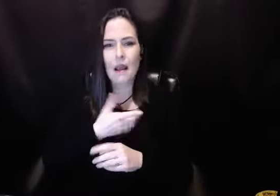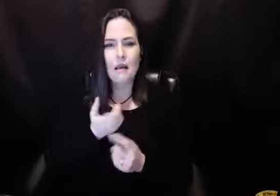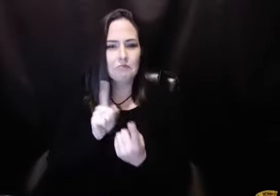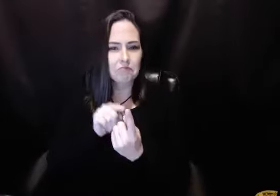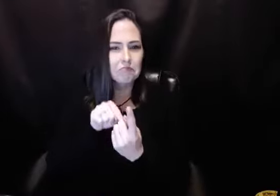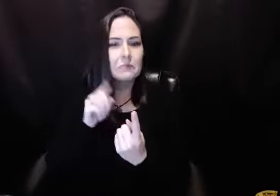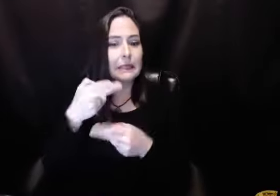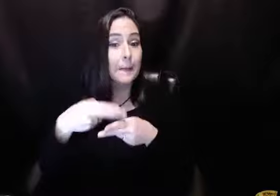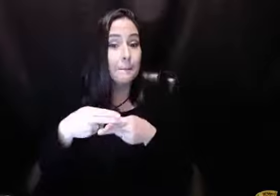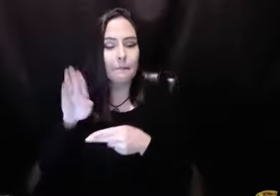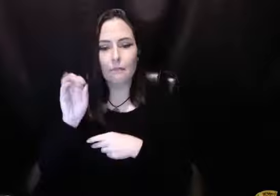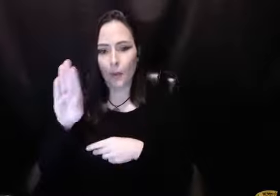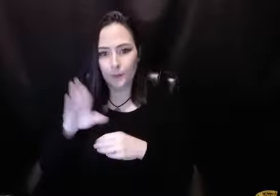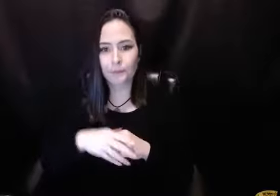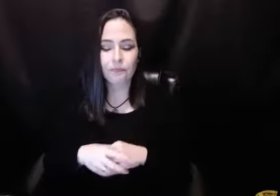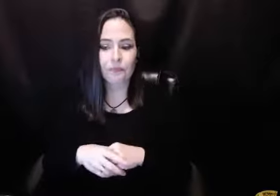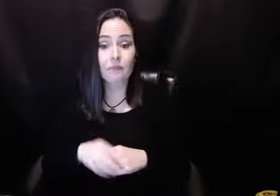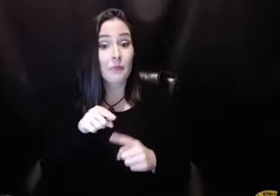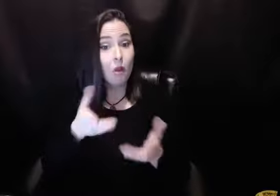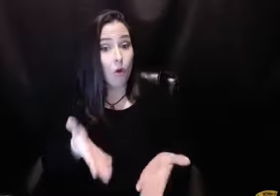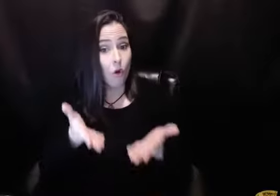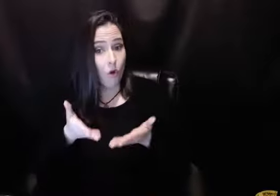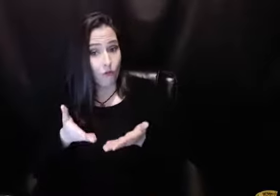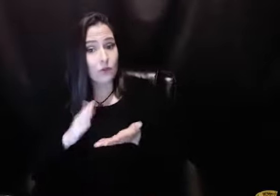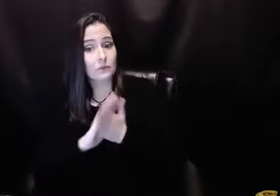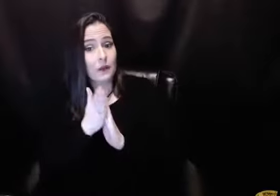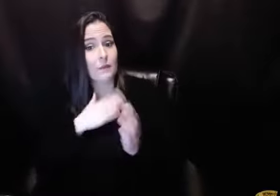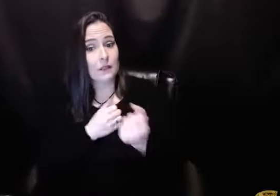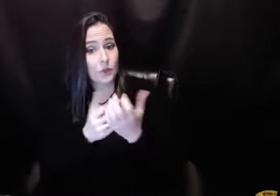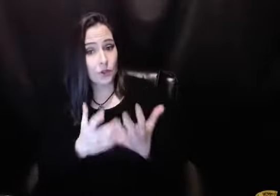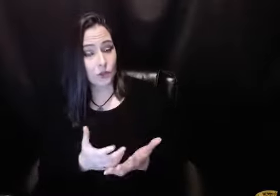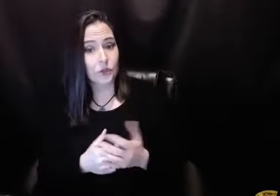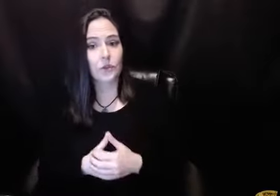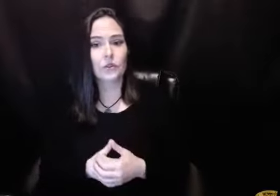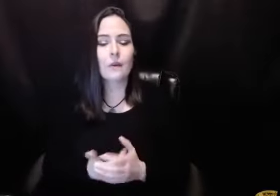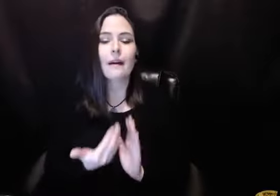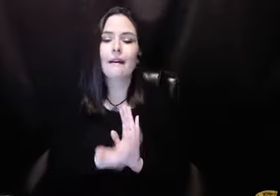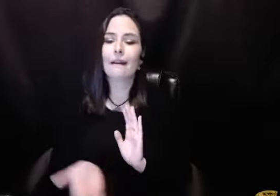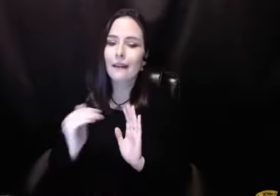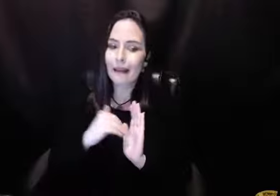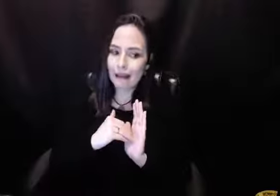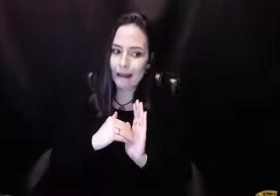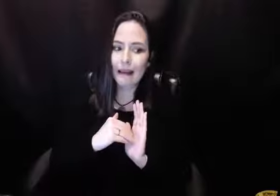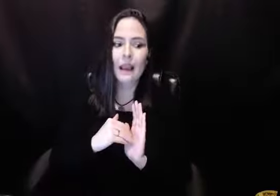I ran into a guy, his name was Bob, and he offered to be my sponsor.